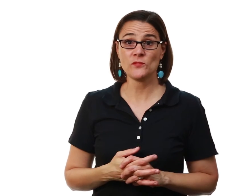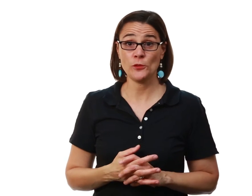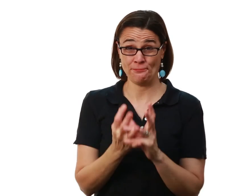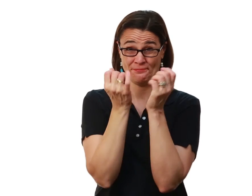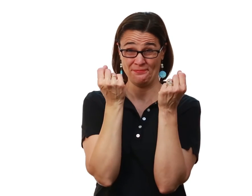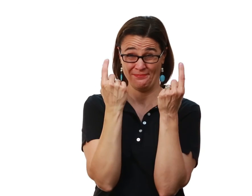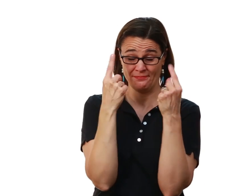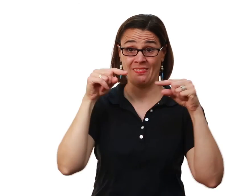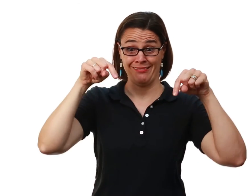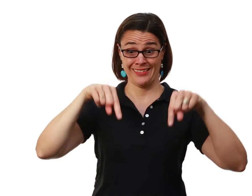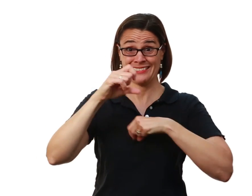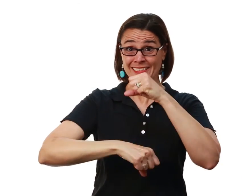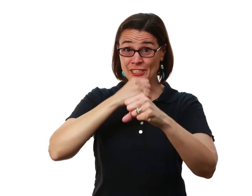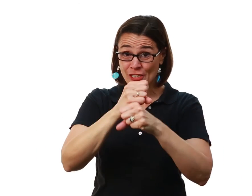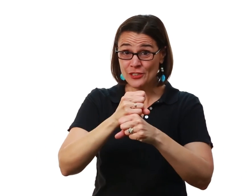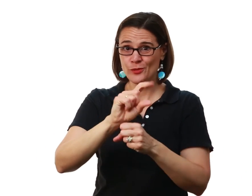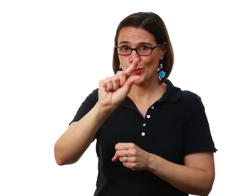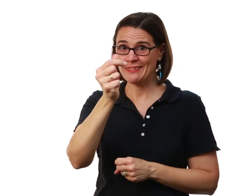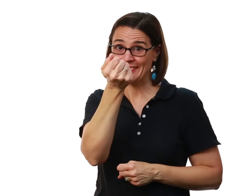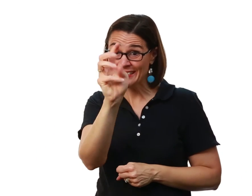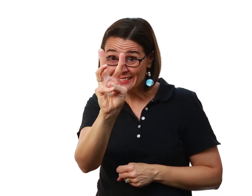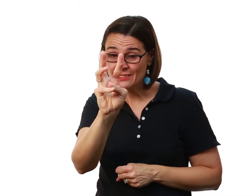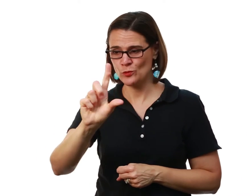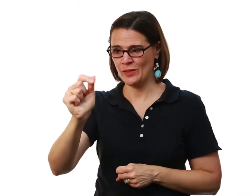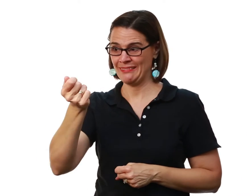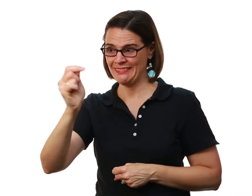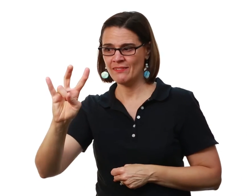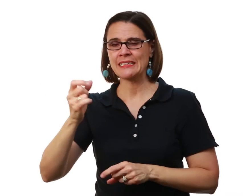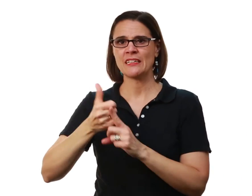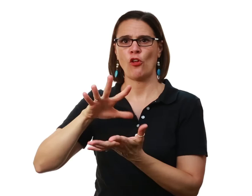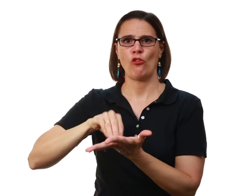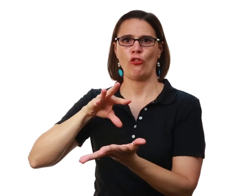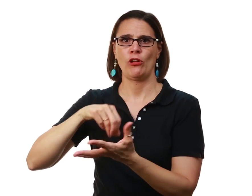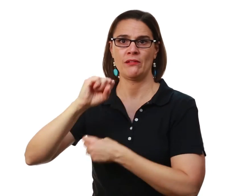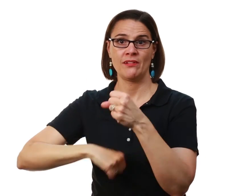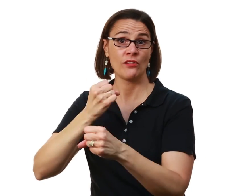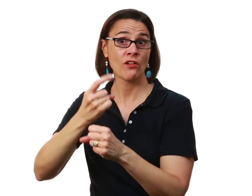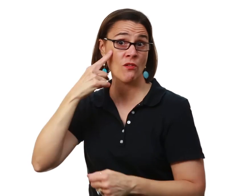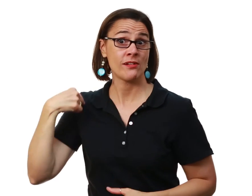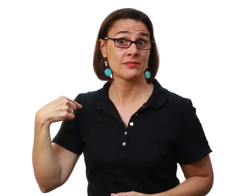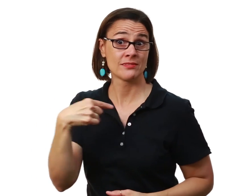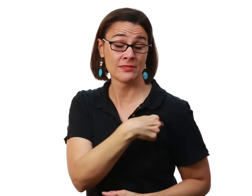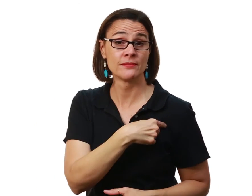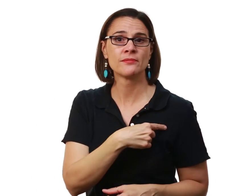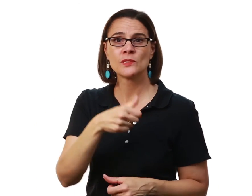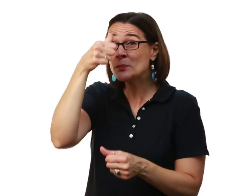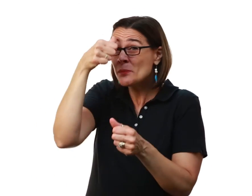Now, something I want you to understand This is 2016-2017 school year And it is a year for learning for us